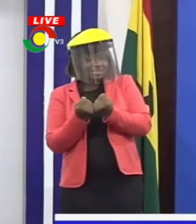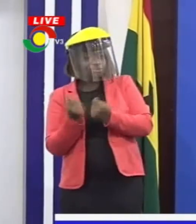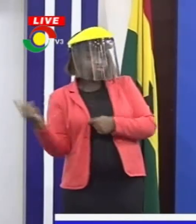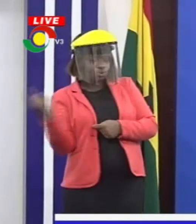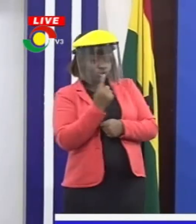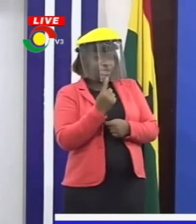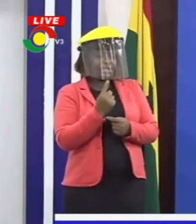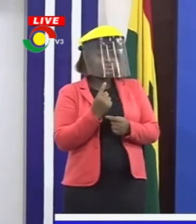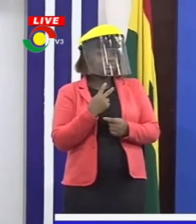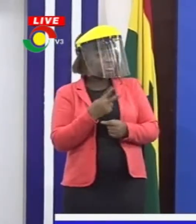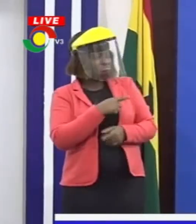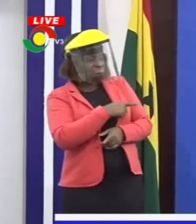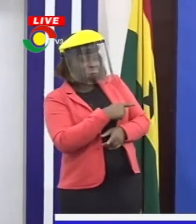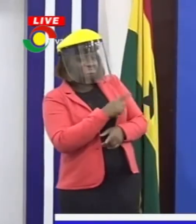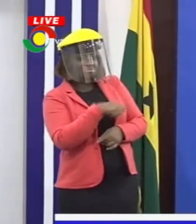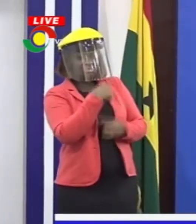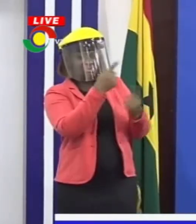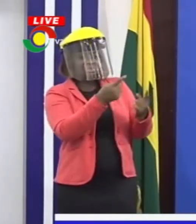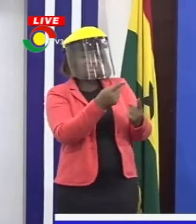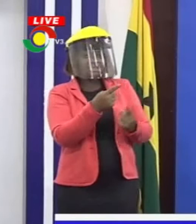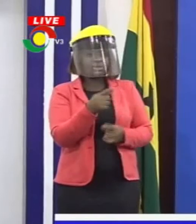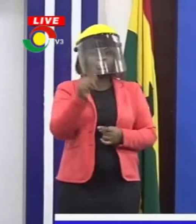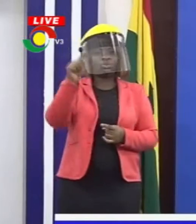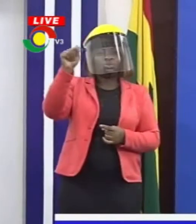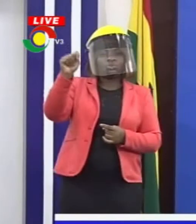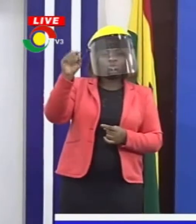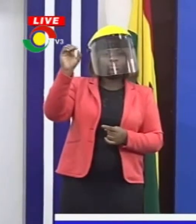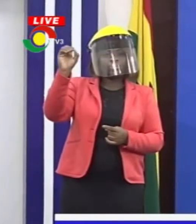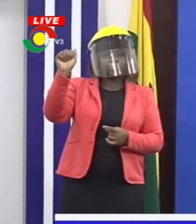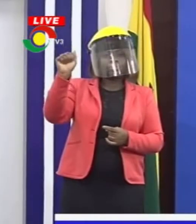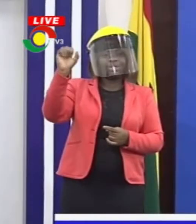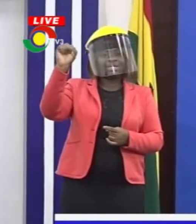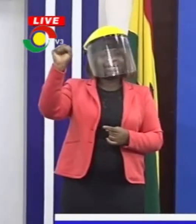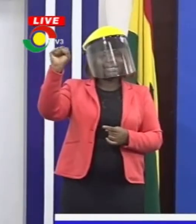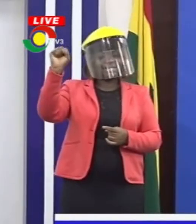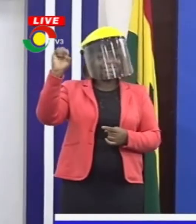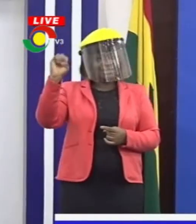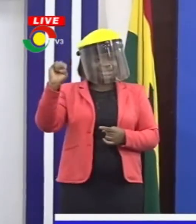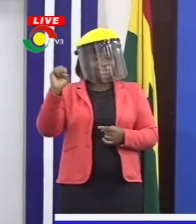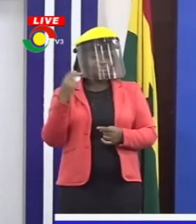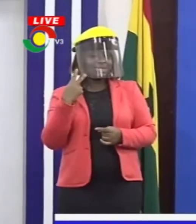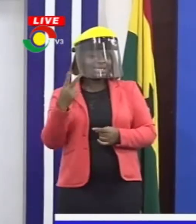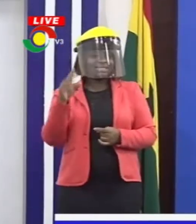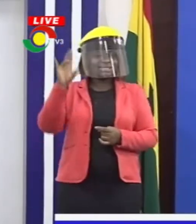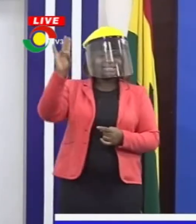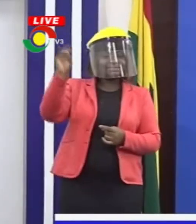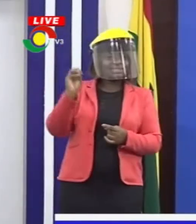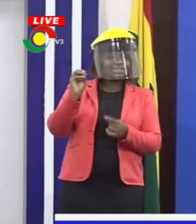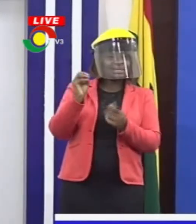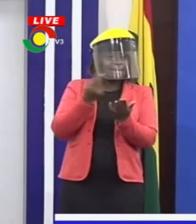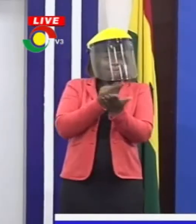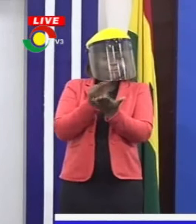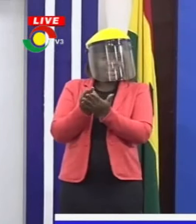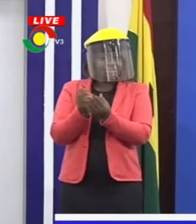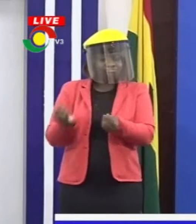I've also been to the Kumasi to look at a 70-bed facility donated by the